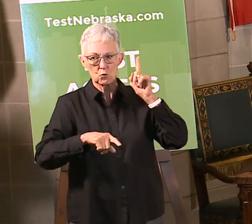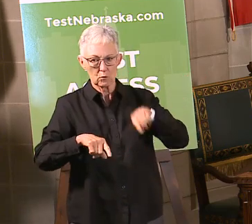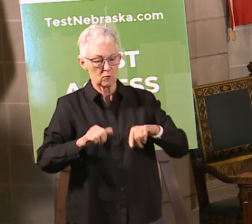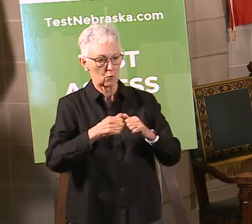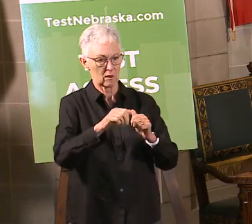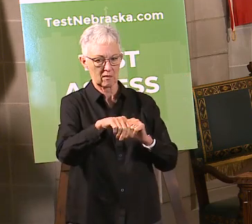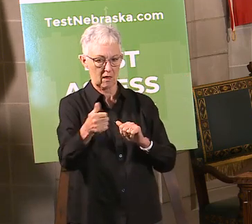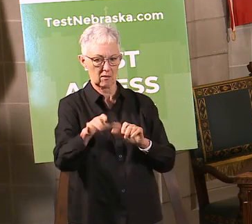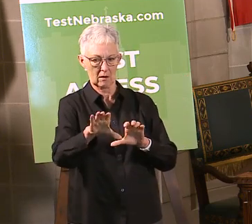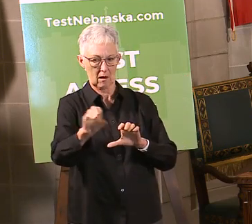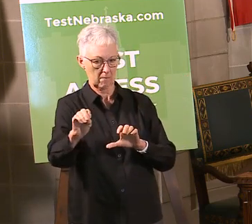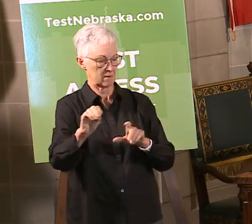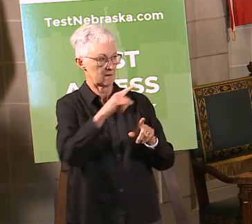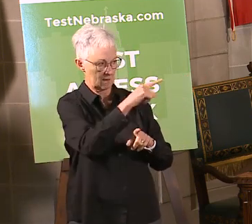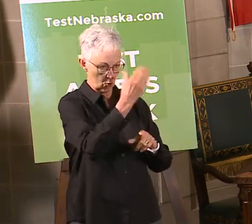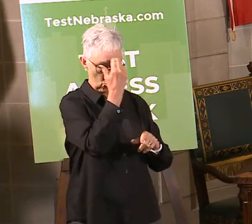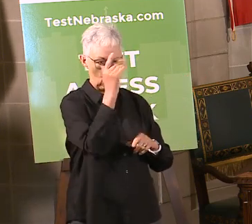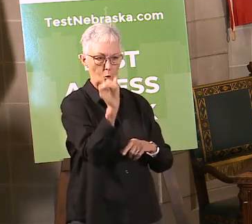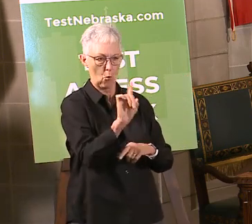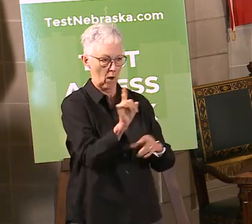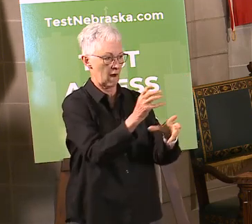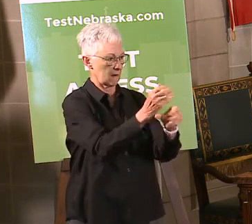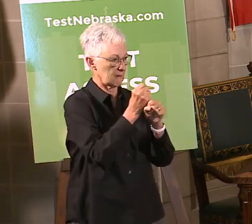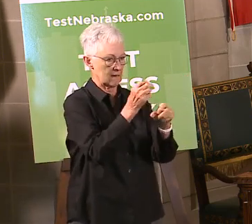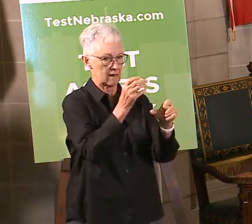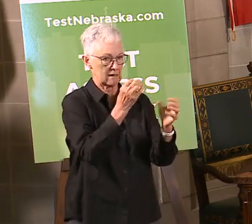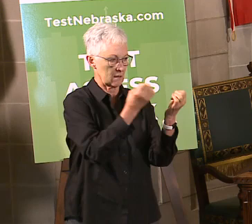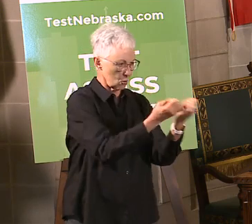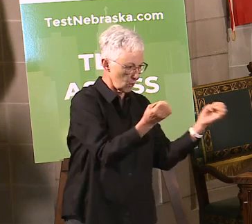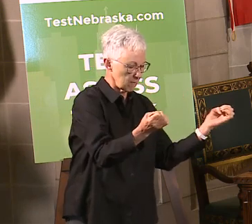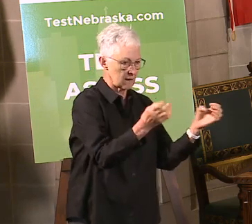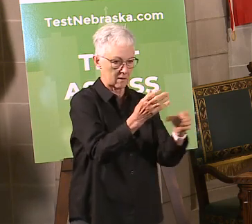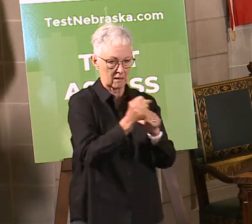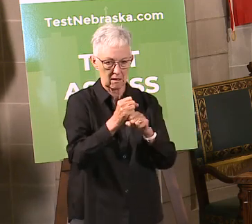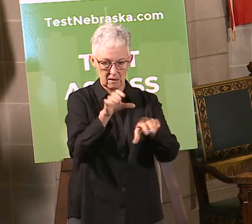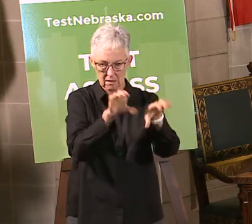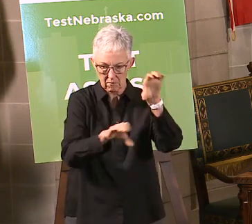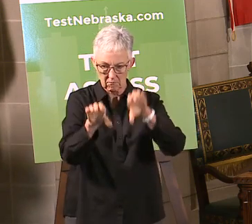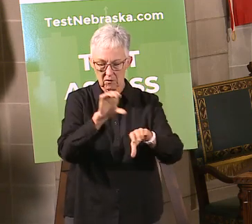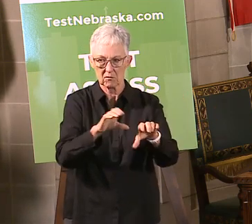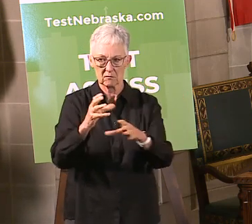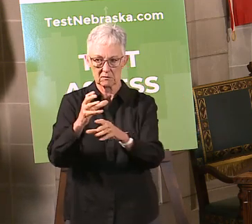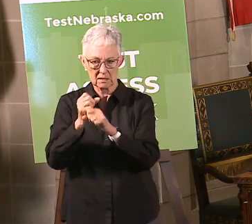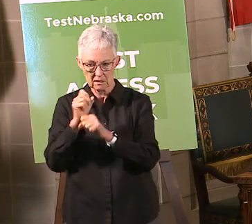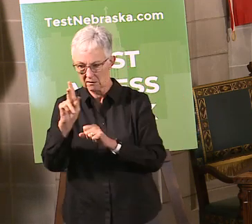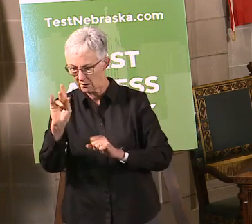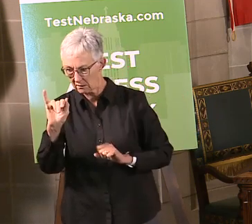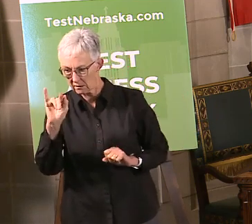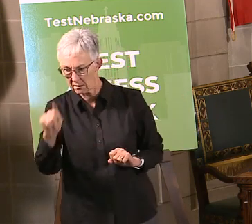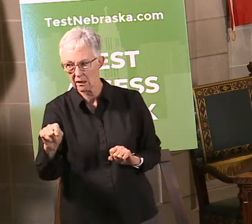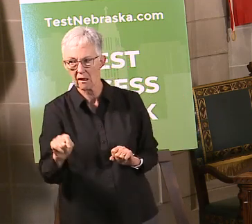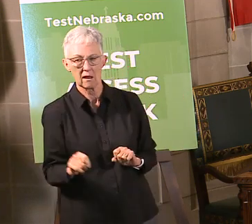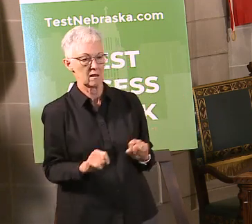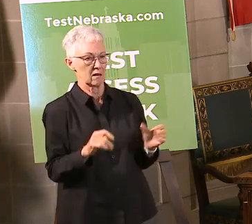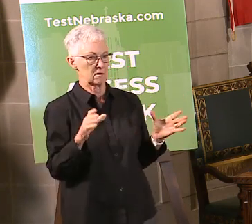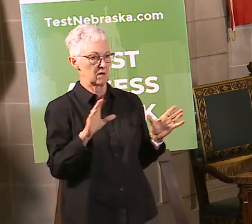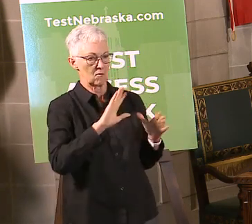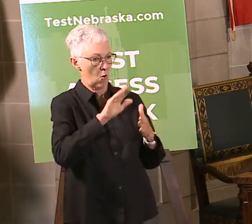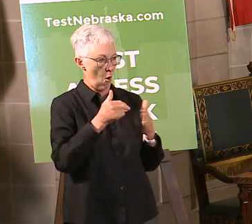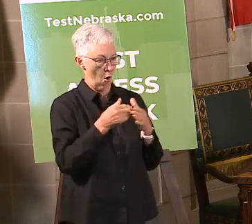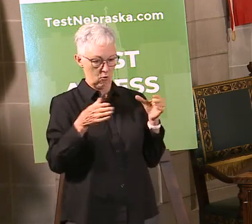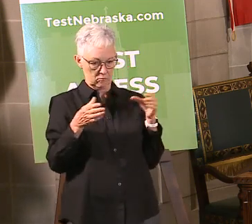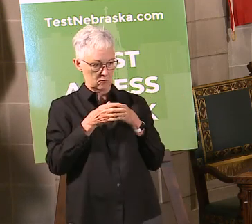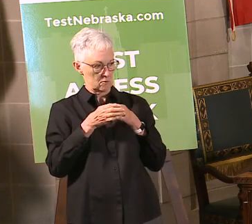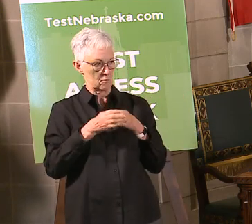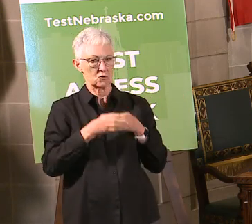again, this was an opportunity for us to be able to get this testing ramped up. We're demonstrating it already by testing people the 2,358 test results we